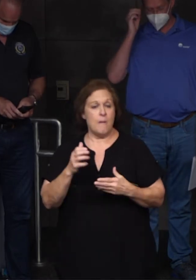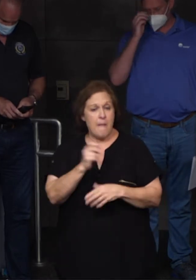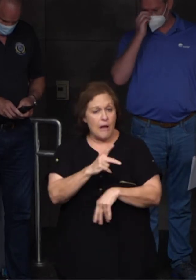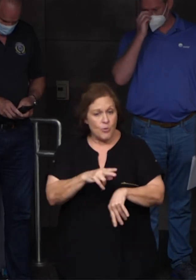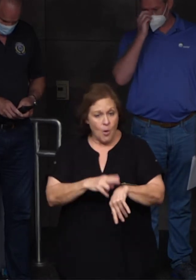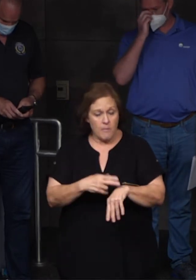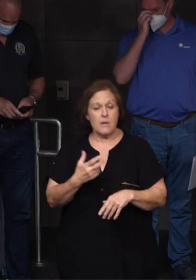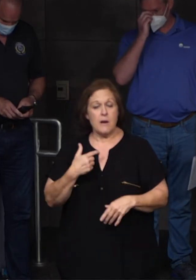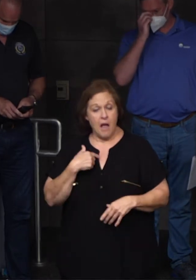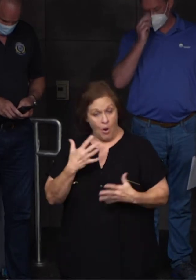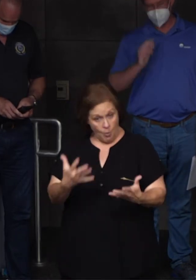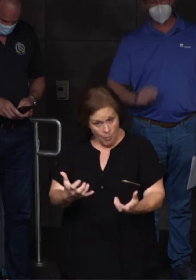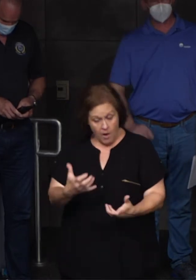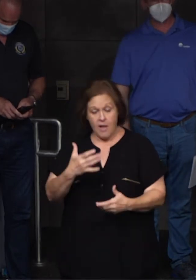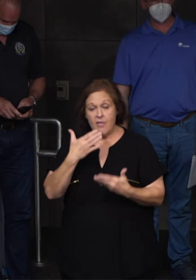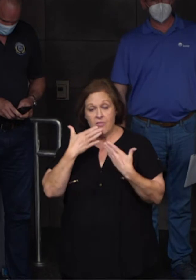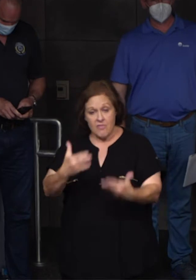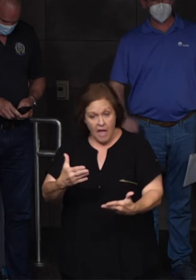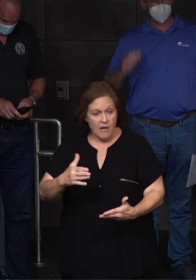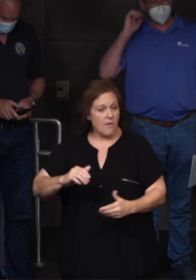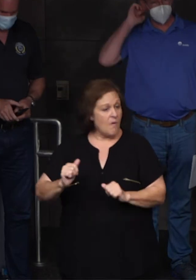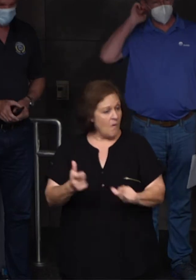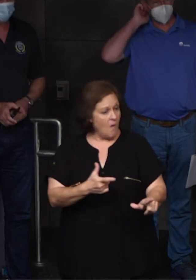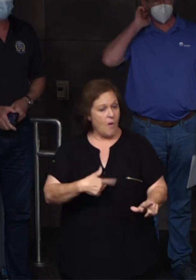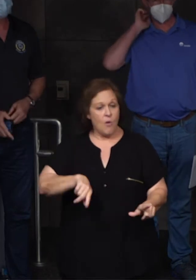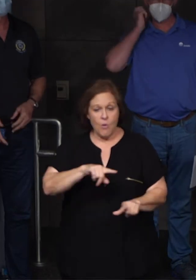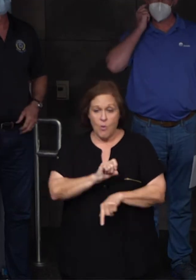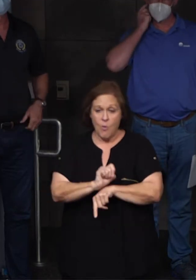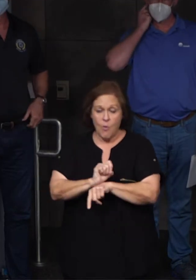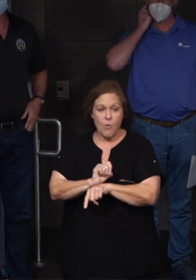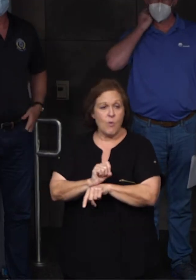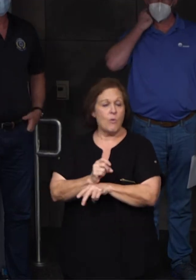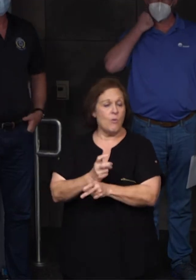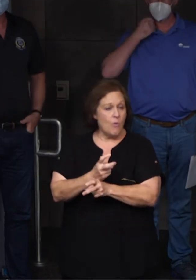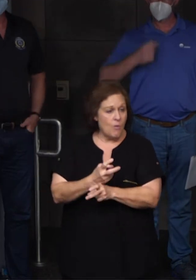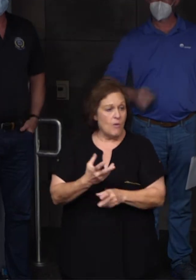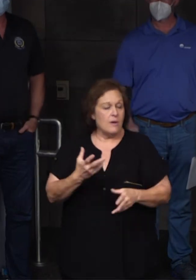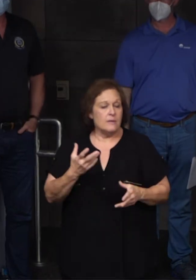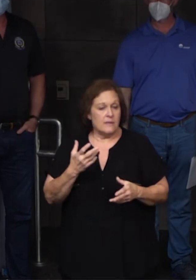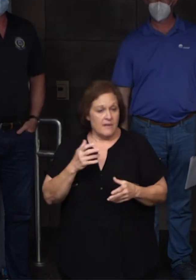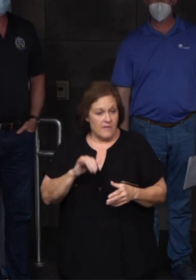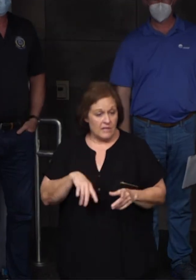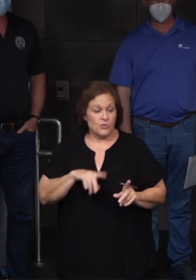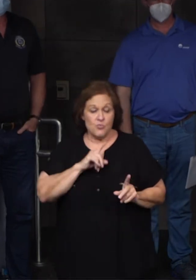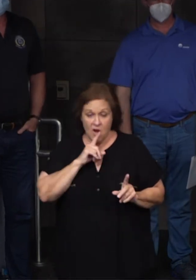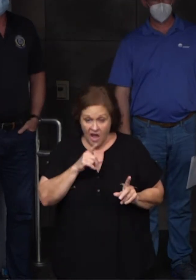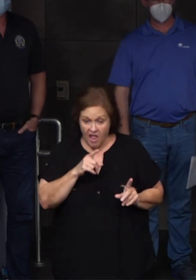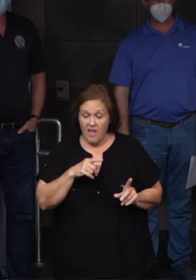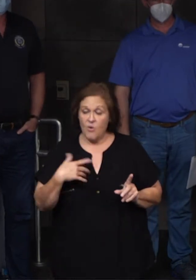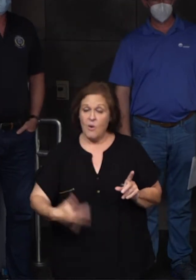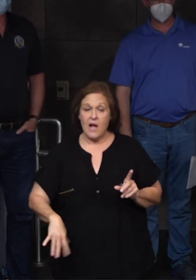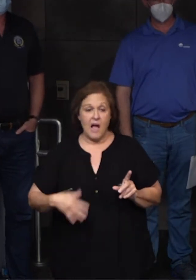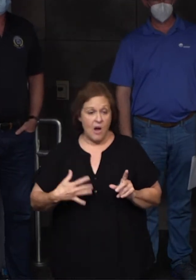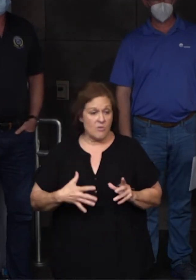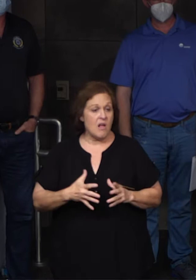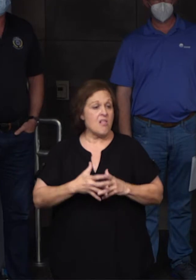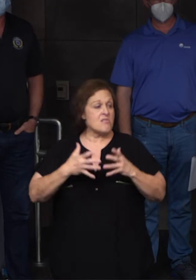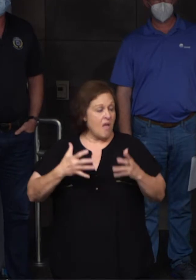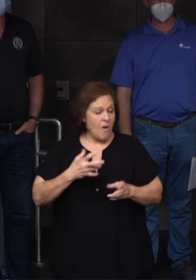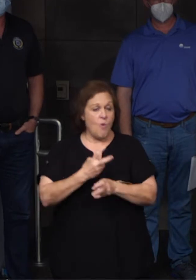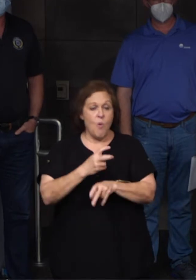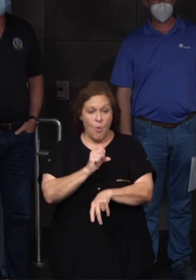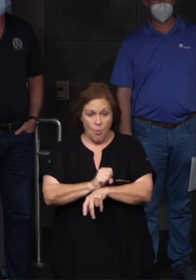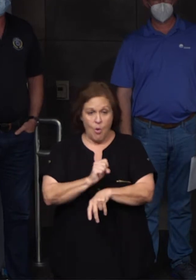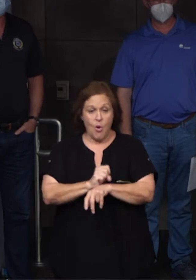personally want to thank everybody who is involved in this effort. We are giving it everything. This is the hardest many of us have worked in our lives. And I can